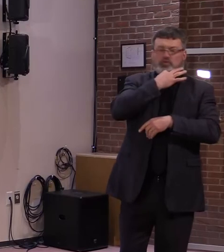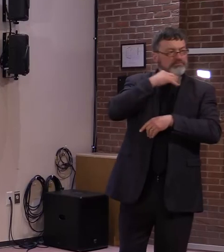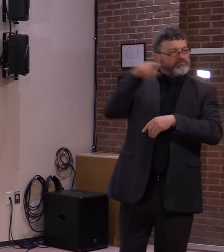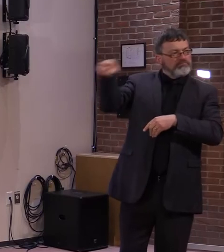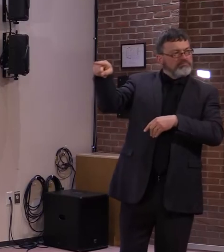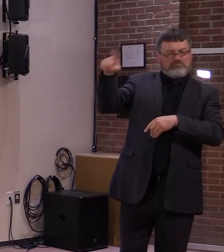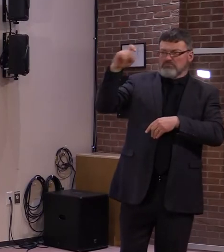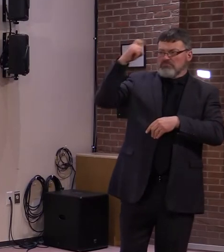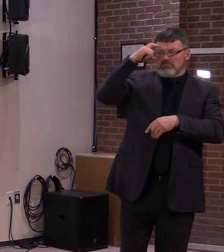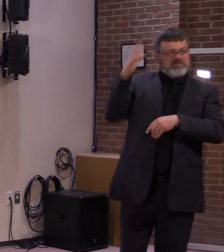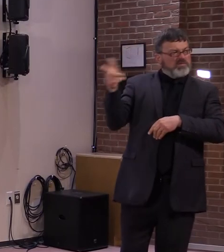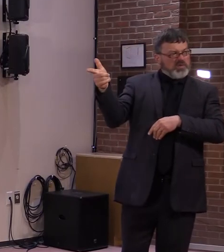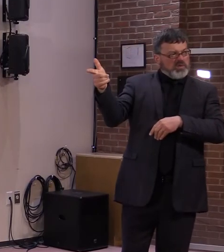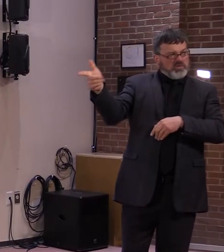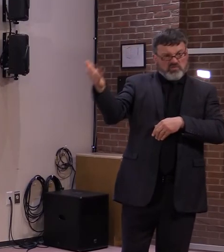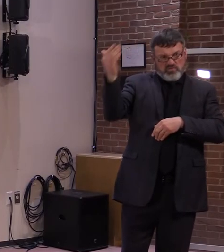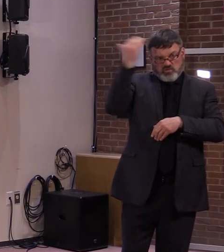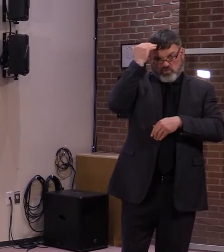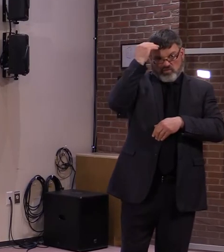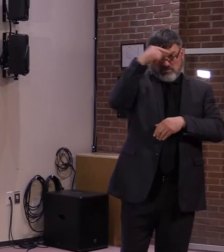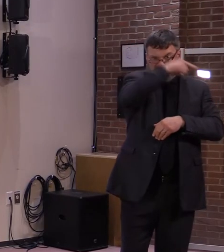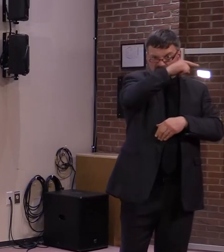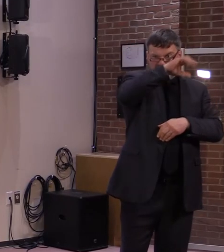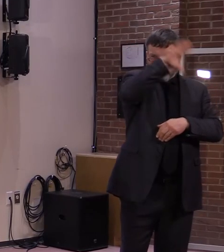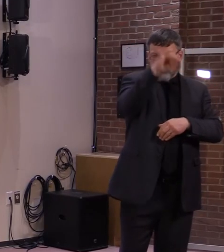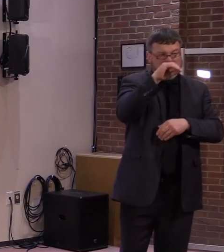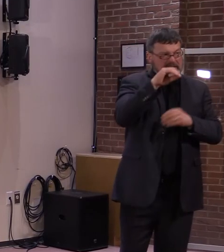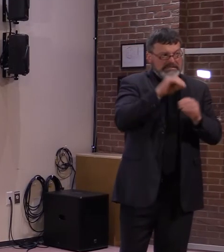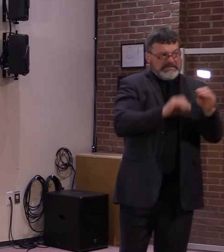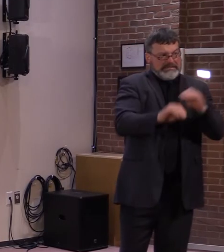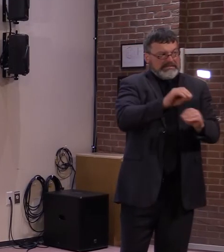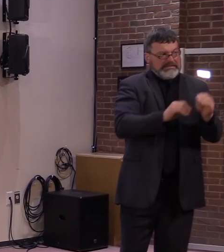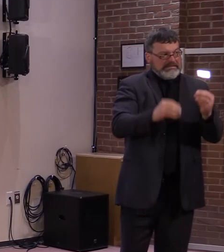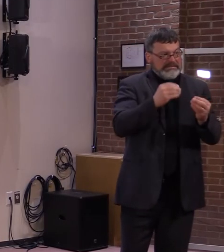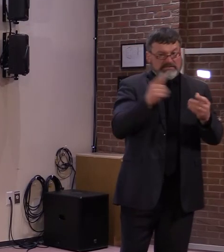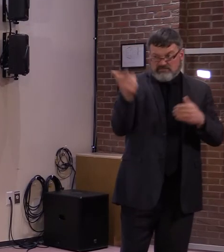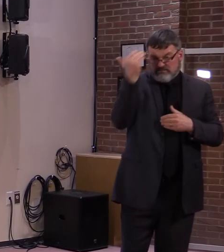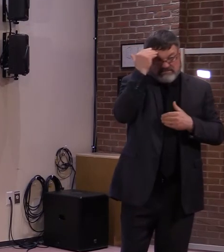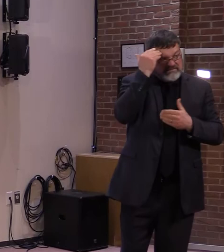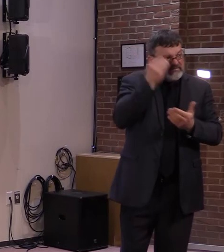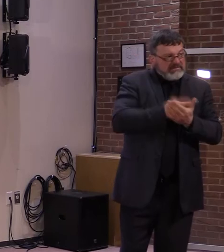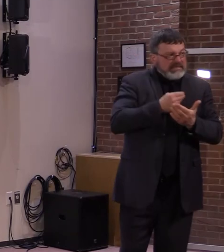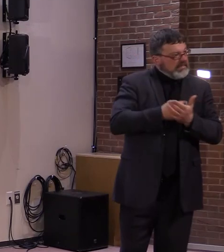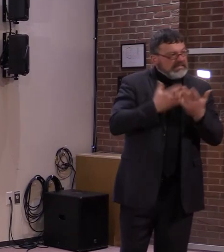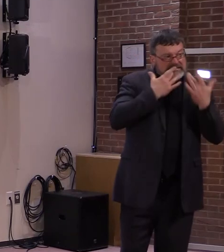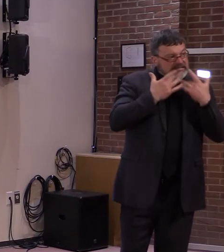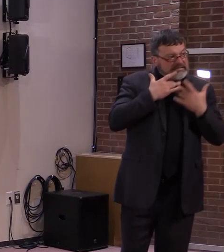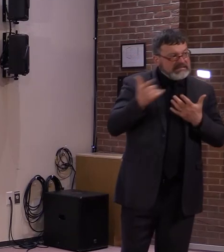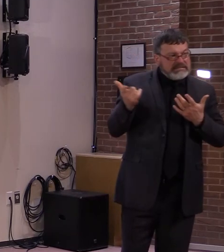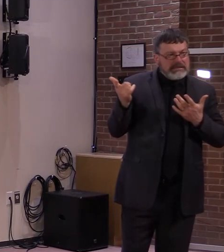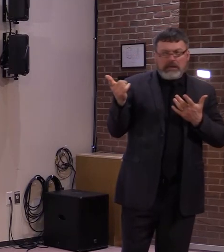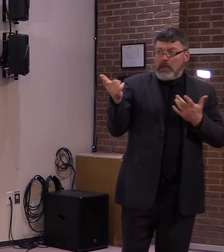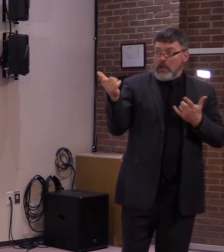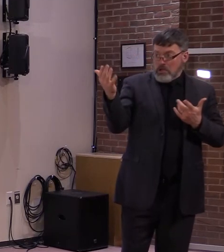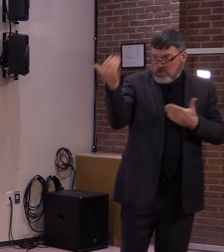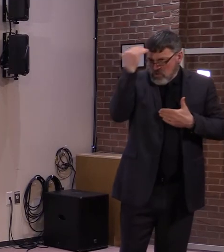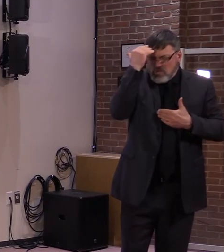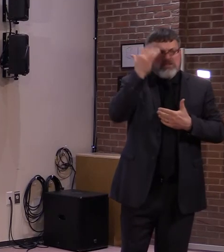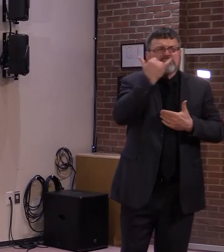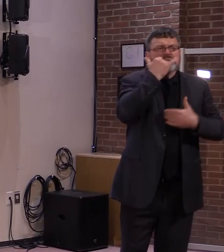and can you all characterize what those financial issues were? Was it capital? Was it sufficient employee